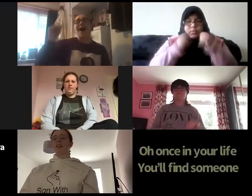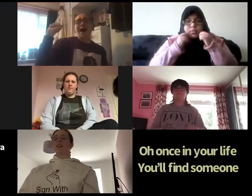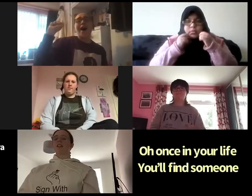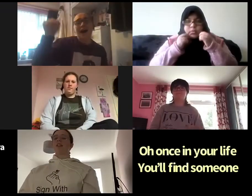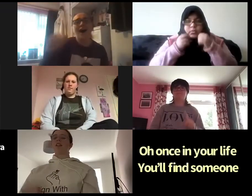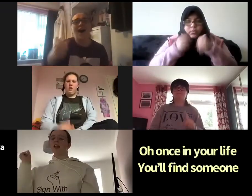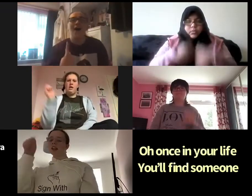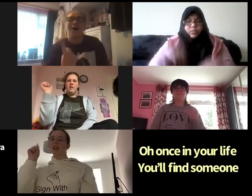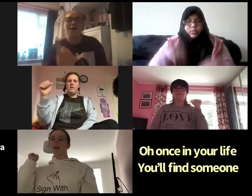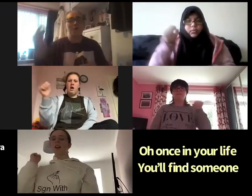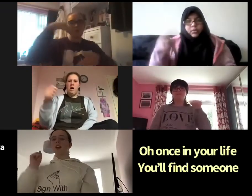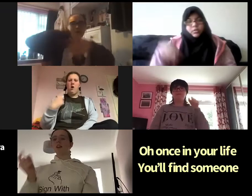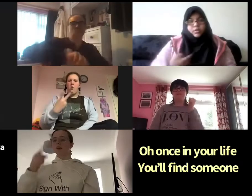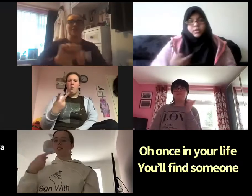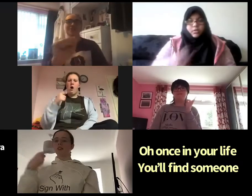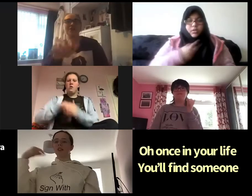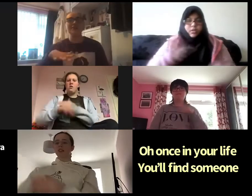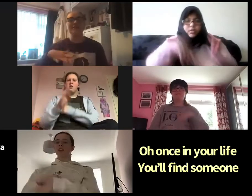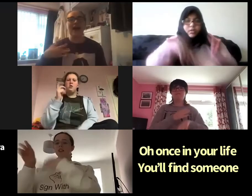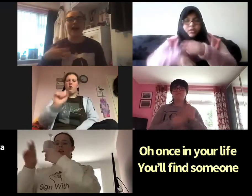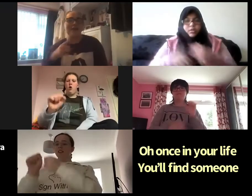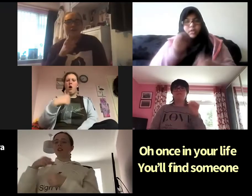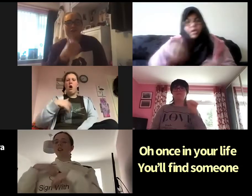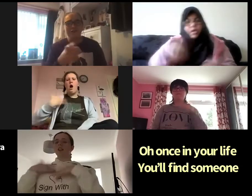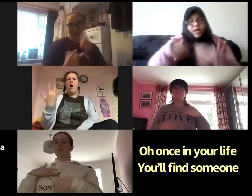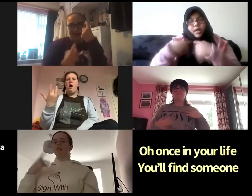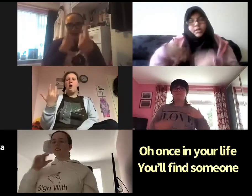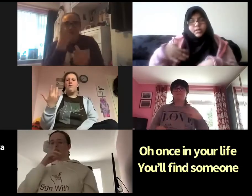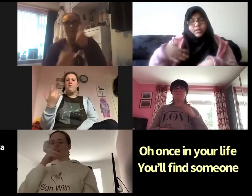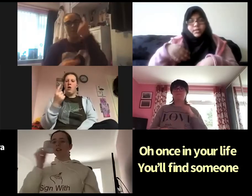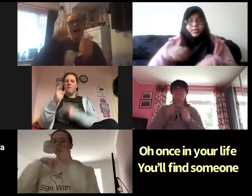Oh, once in your life you'll find someone